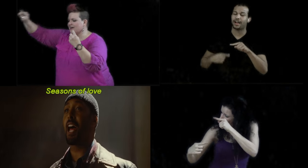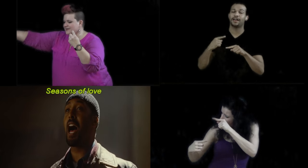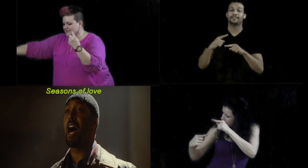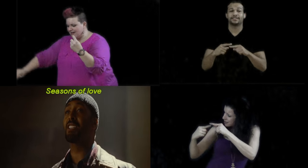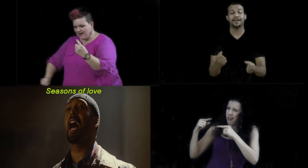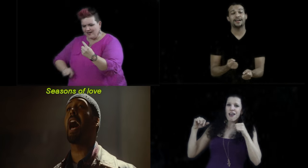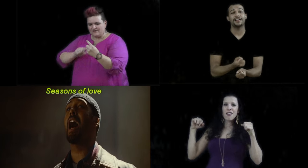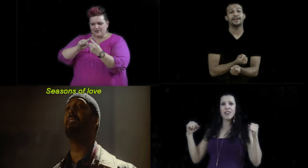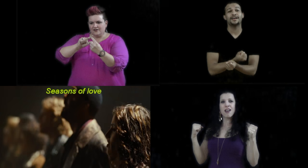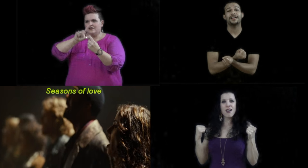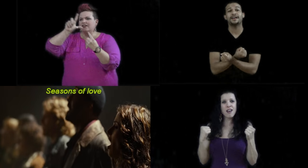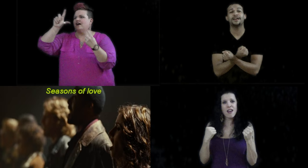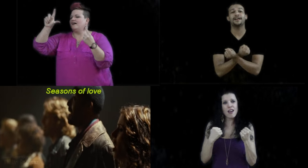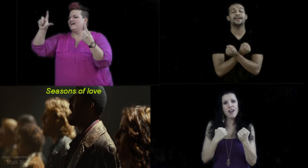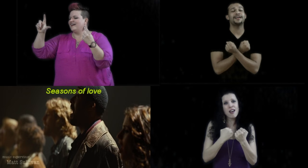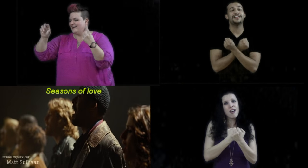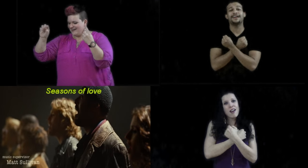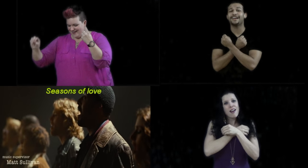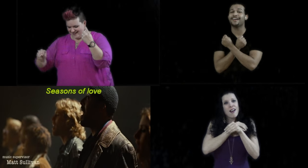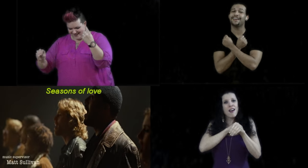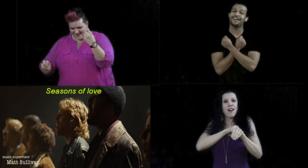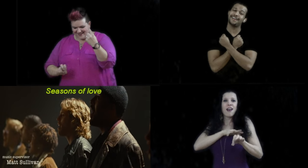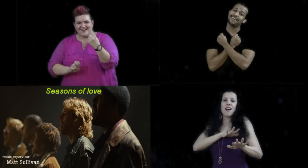seasons of love.